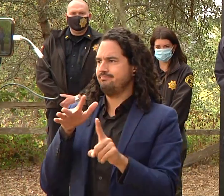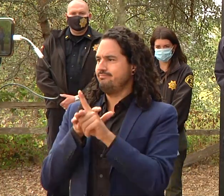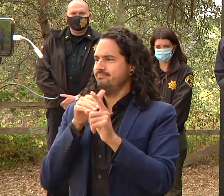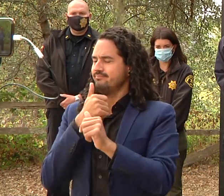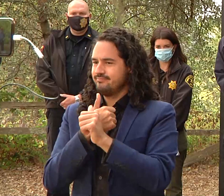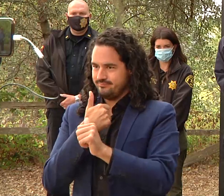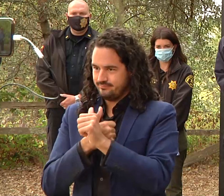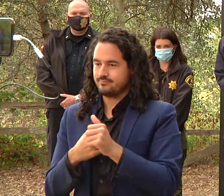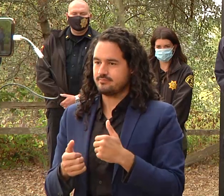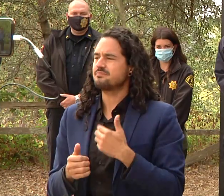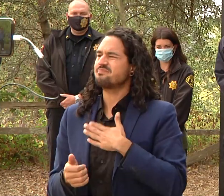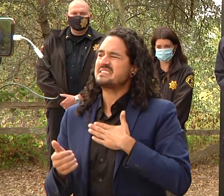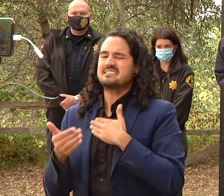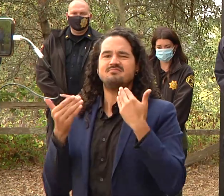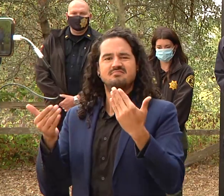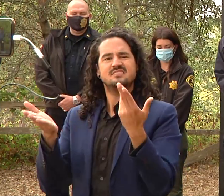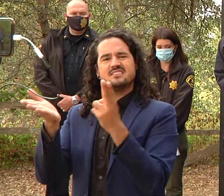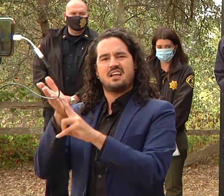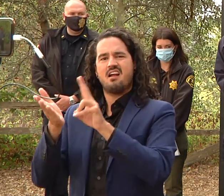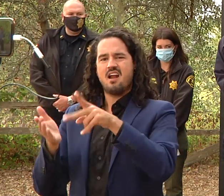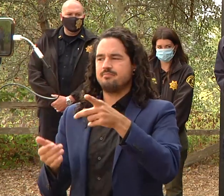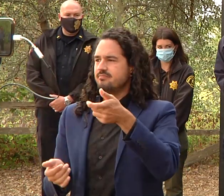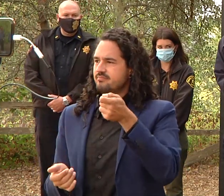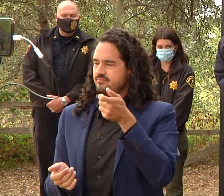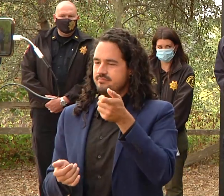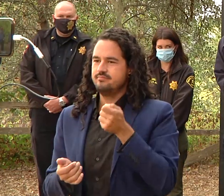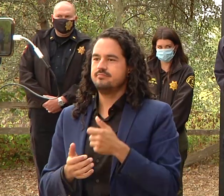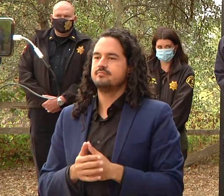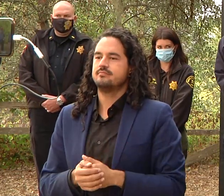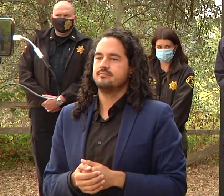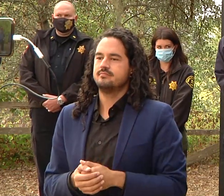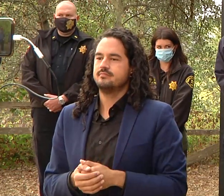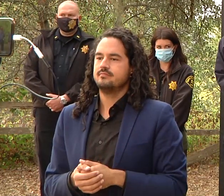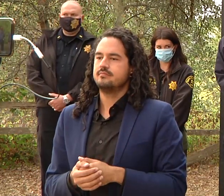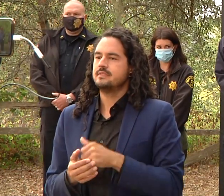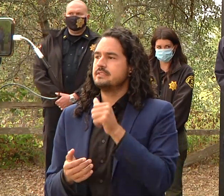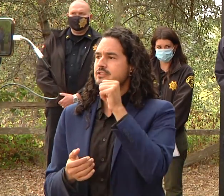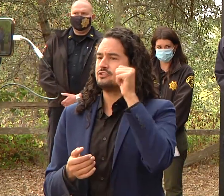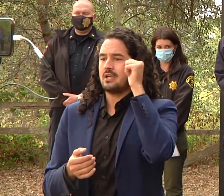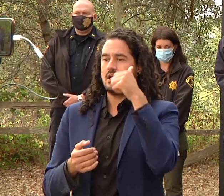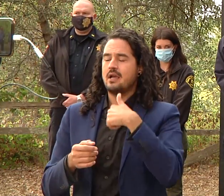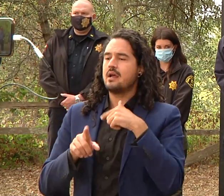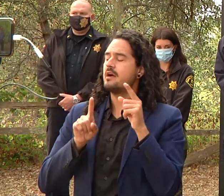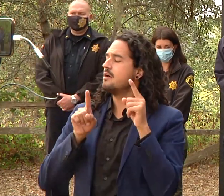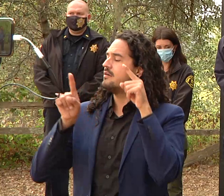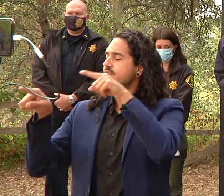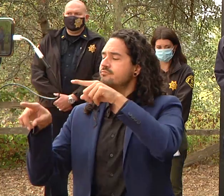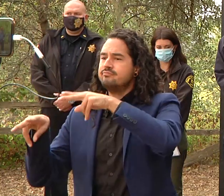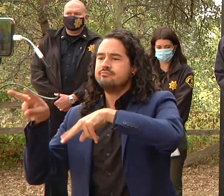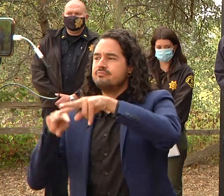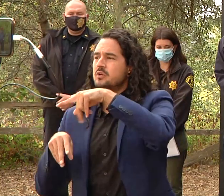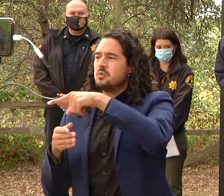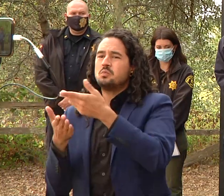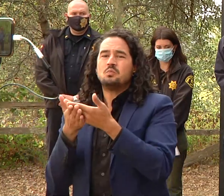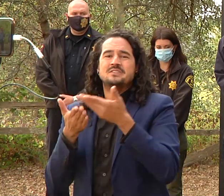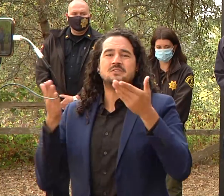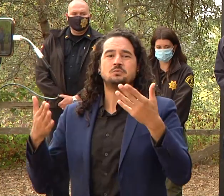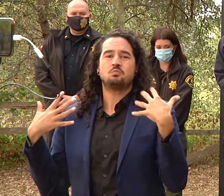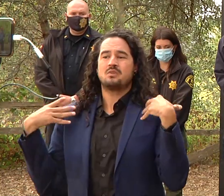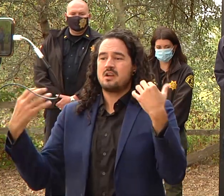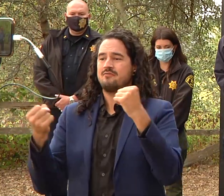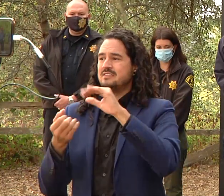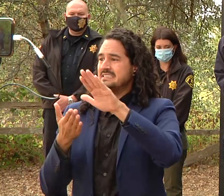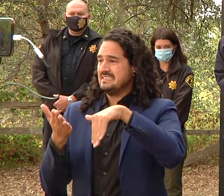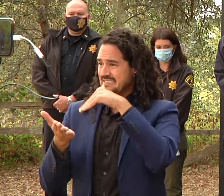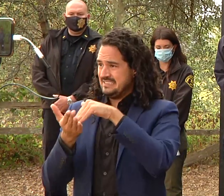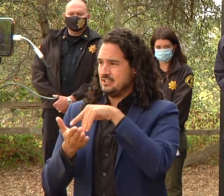to the resource recovery center which you're going to hear more about it was a nice surprise to see how many folks were out there taking advantage